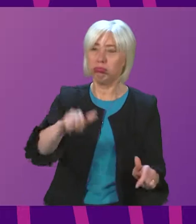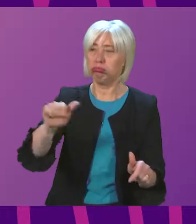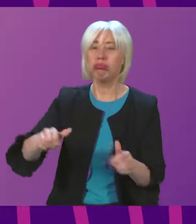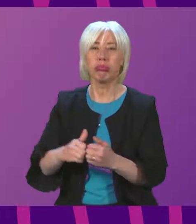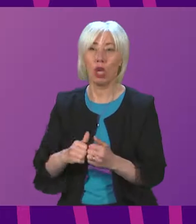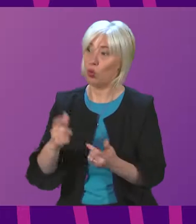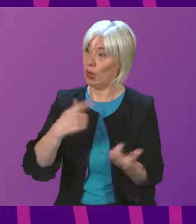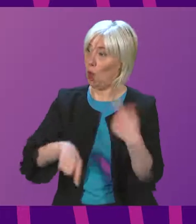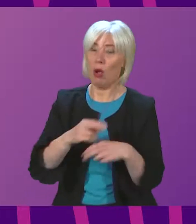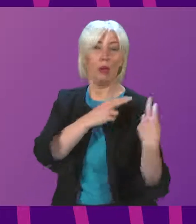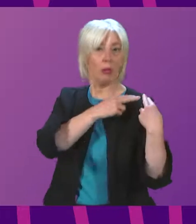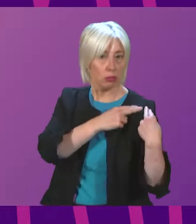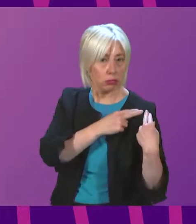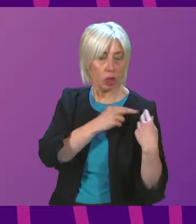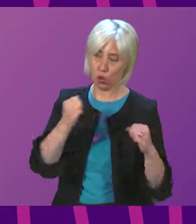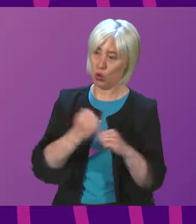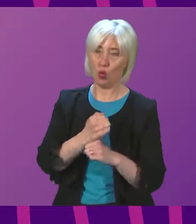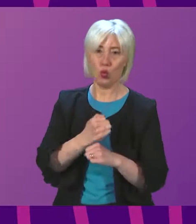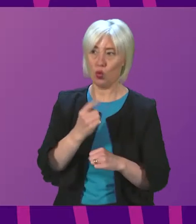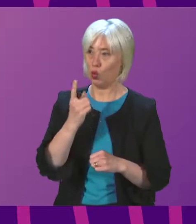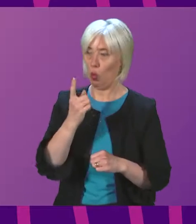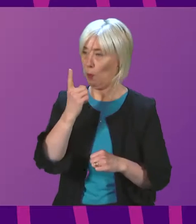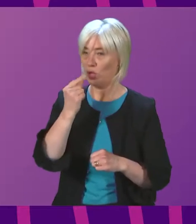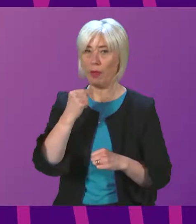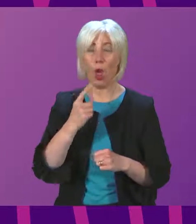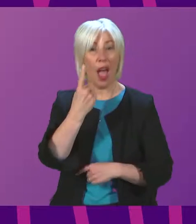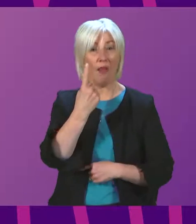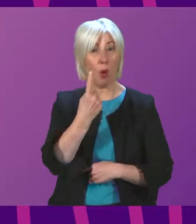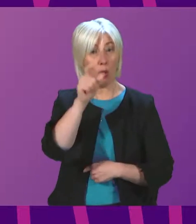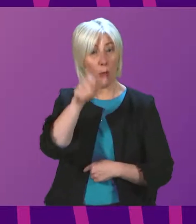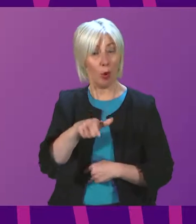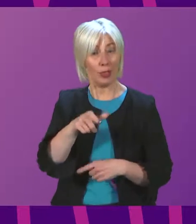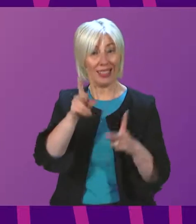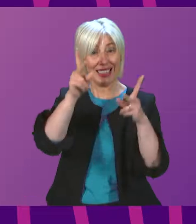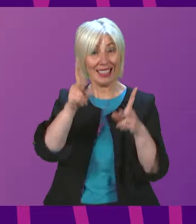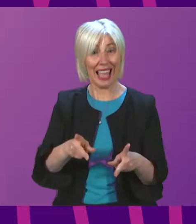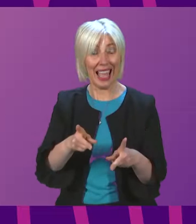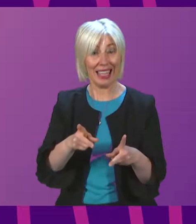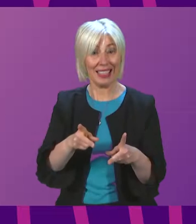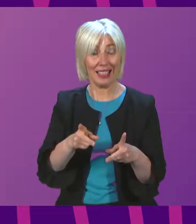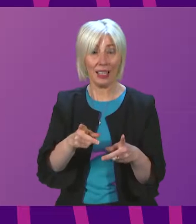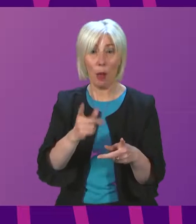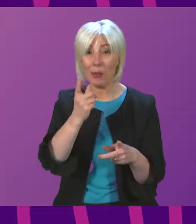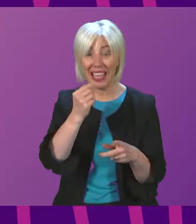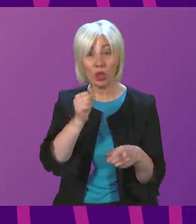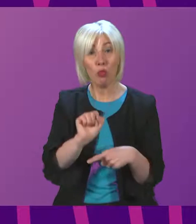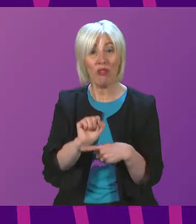I think the duty is upon us to do what we can. One death from a preventable